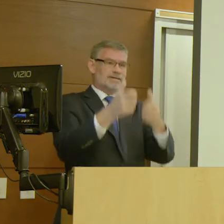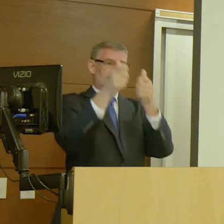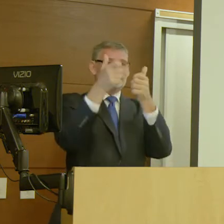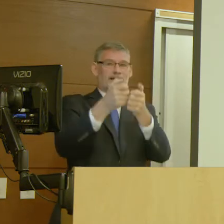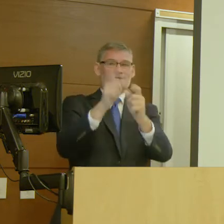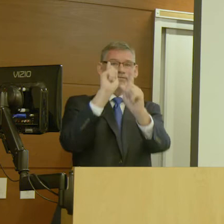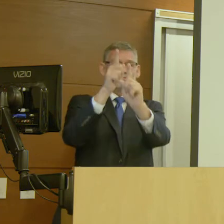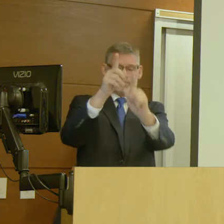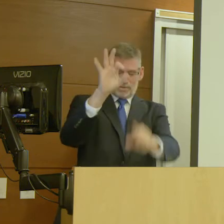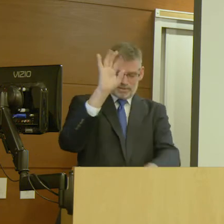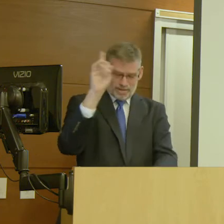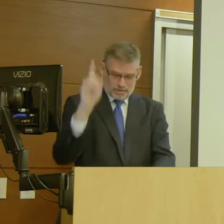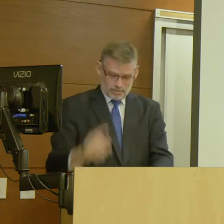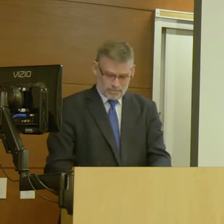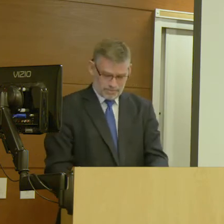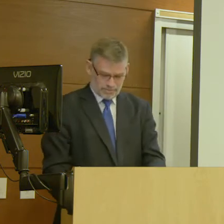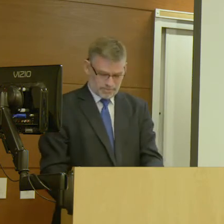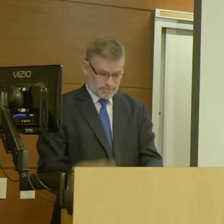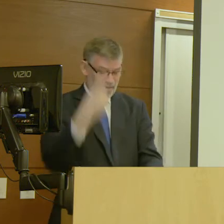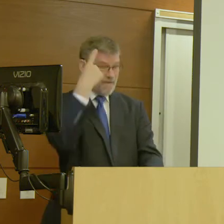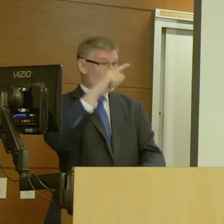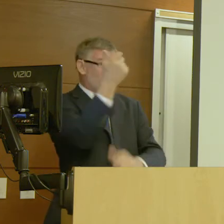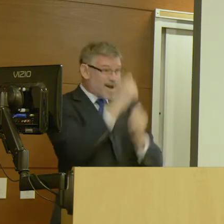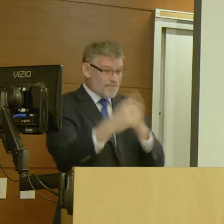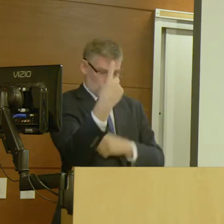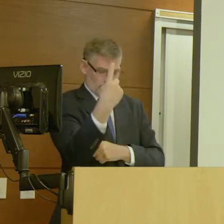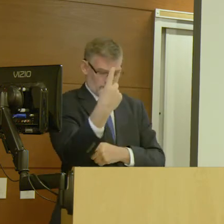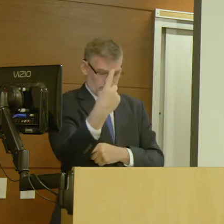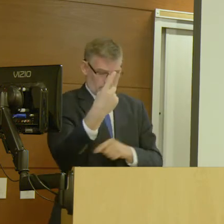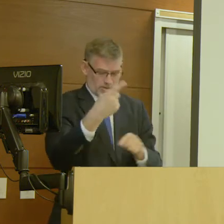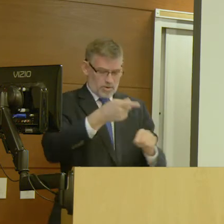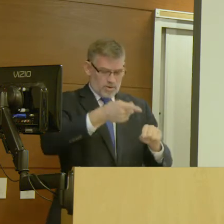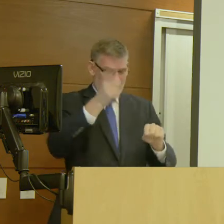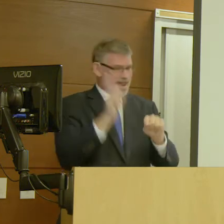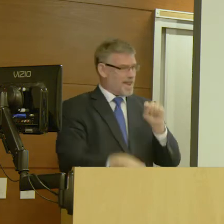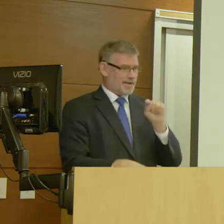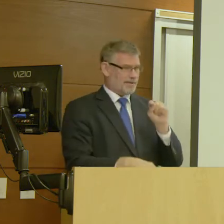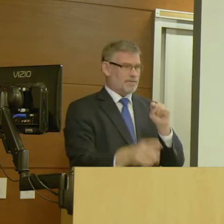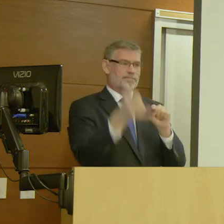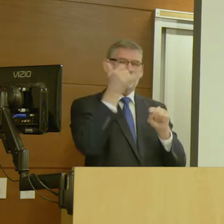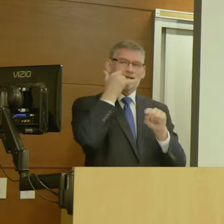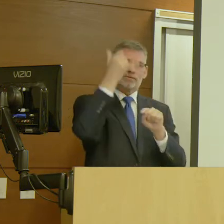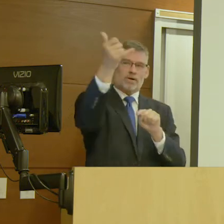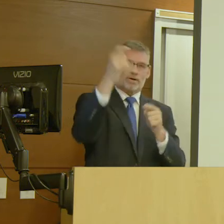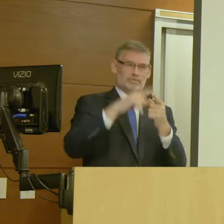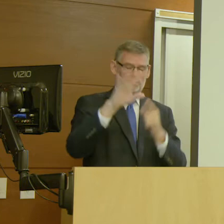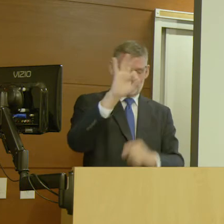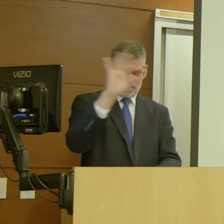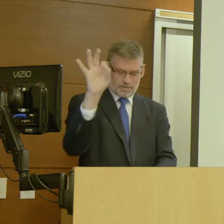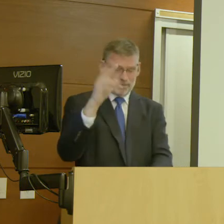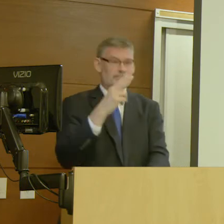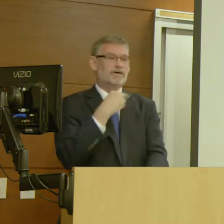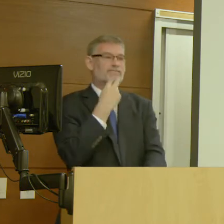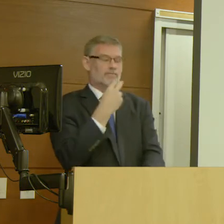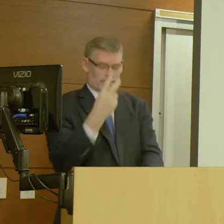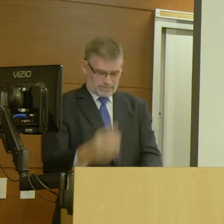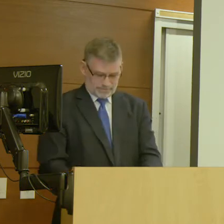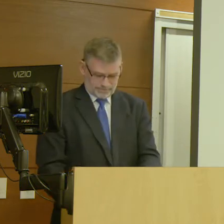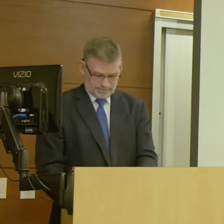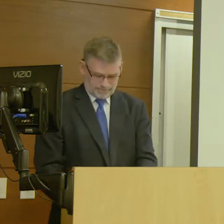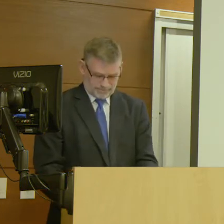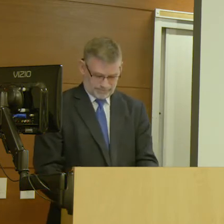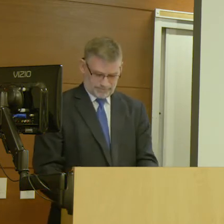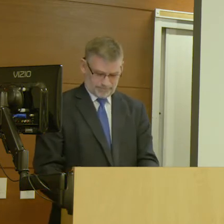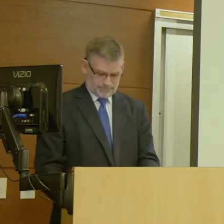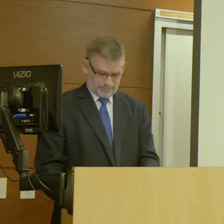all collaborated to make sure that text up to 911 becomes a reality. For anyone who cannot call